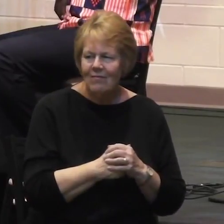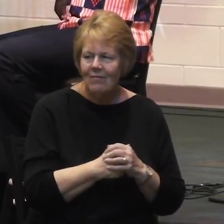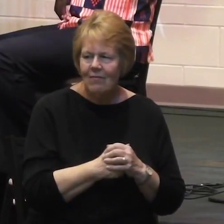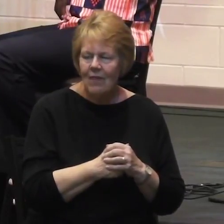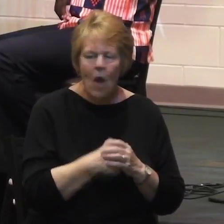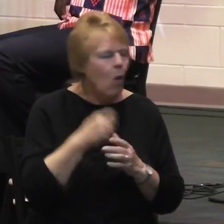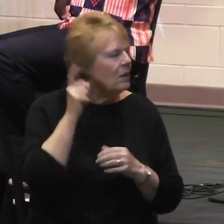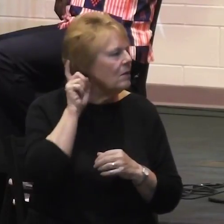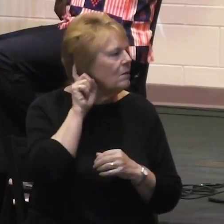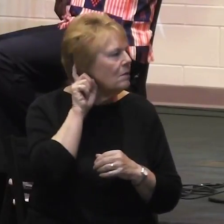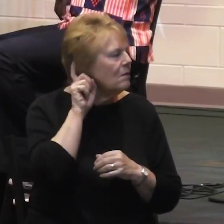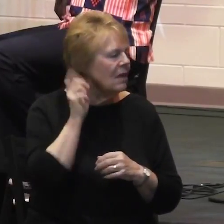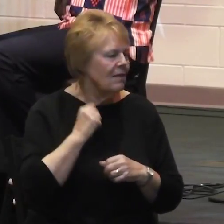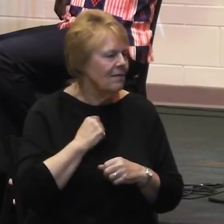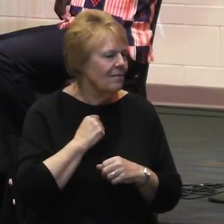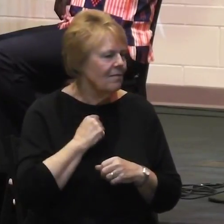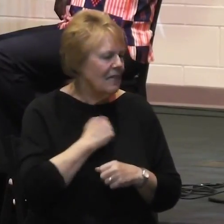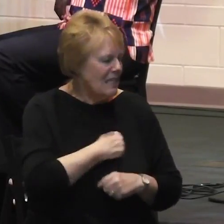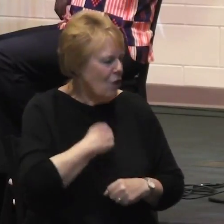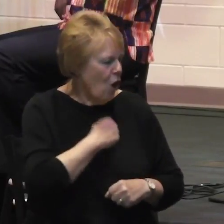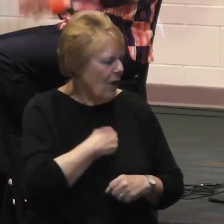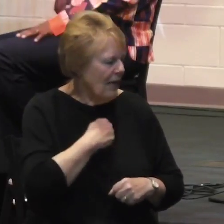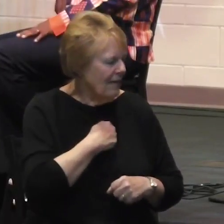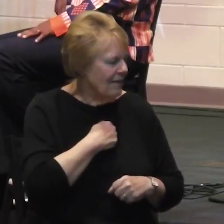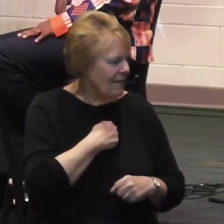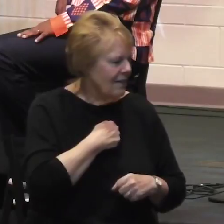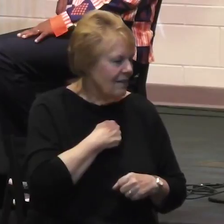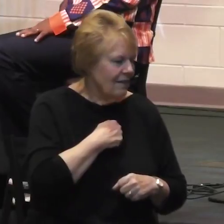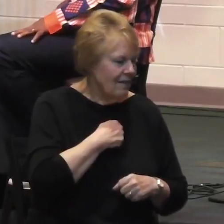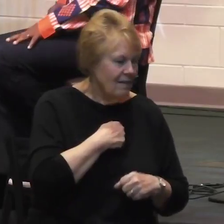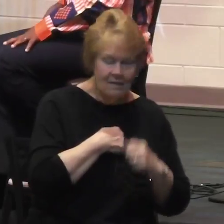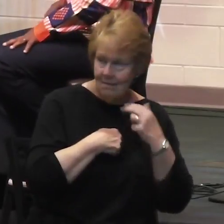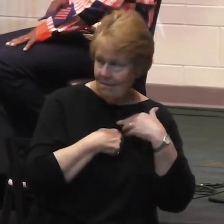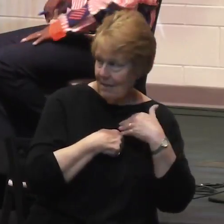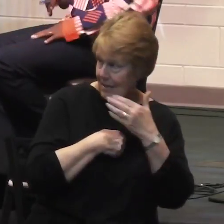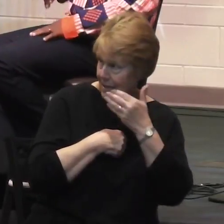Sorry to be intrusive. That's fine. Does that feel better? Is that better?